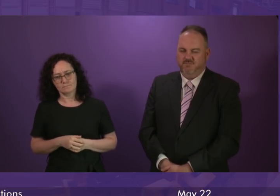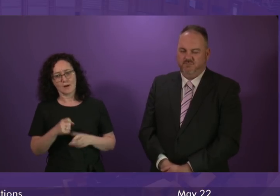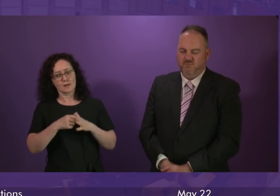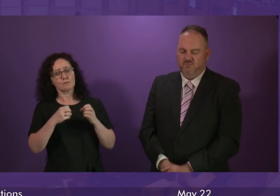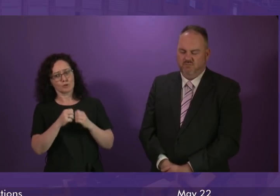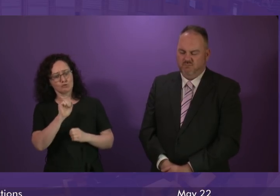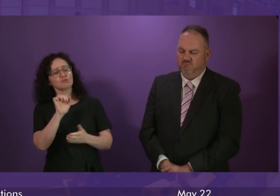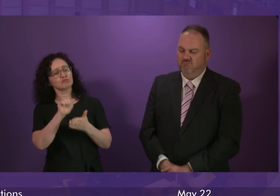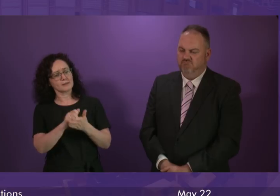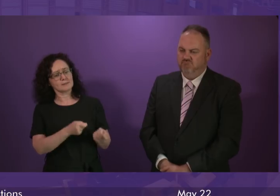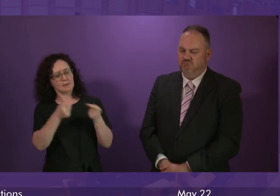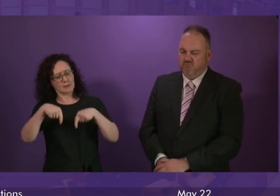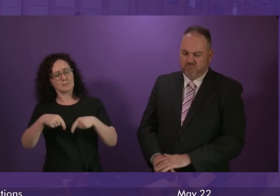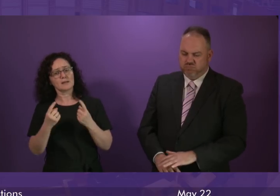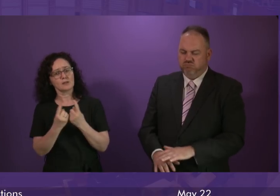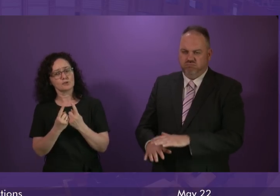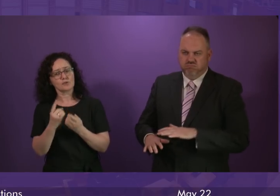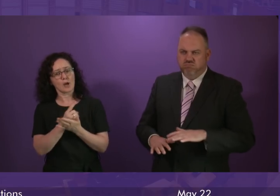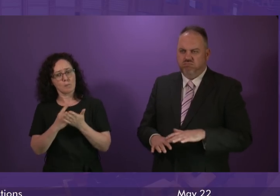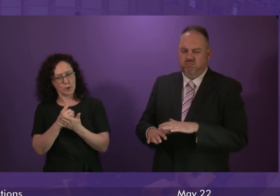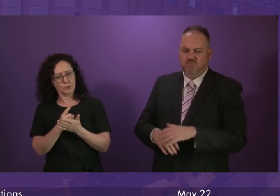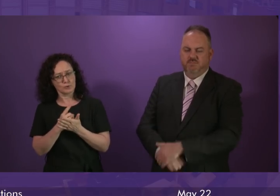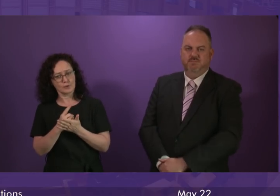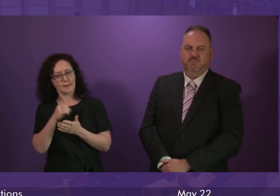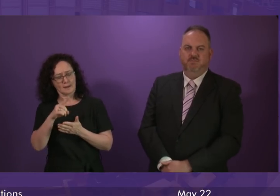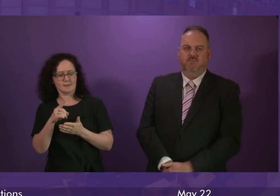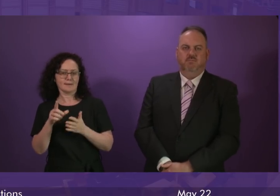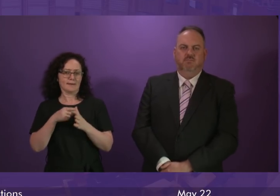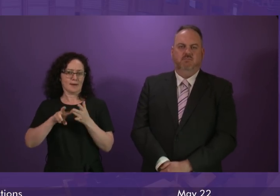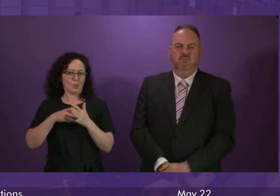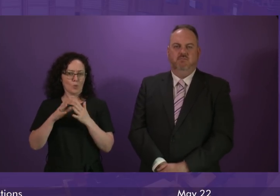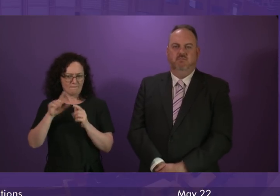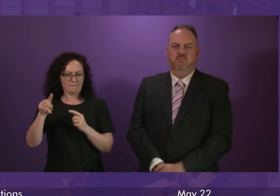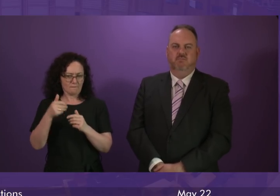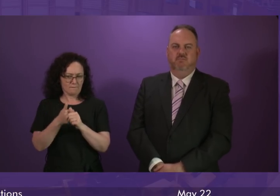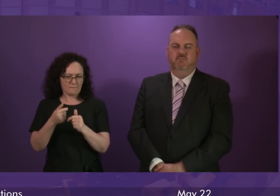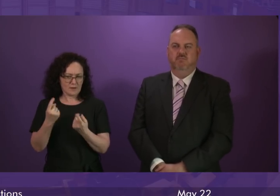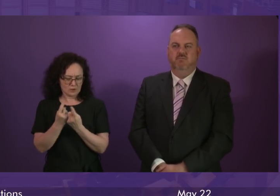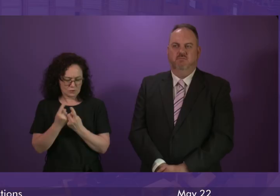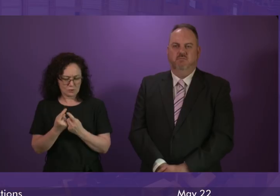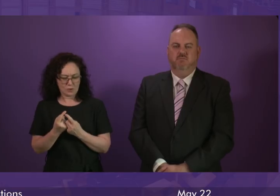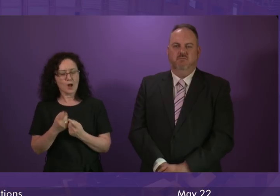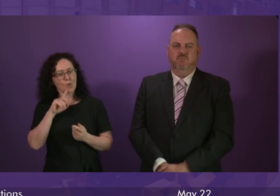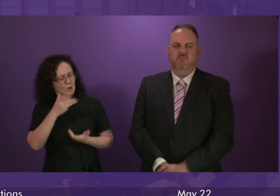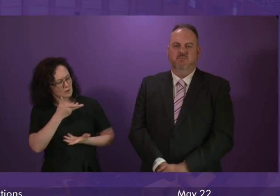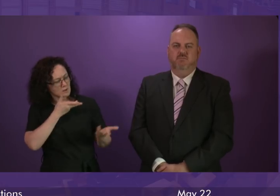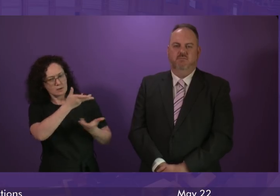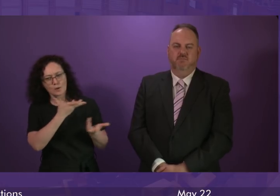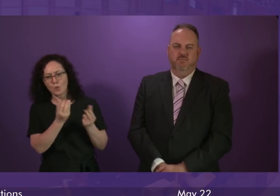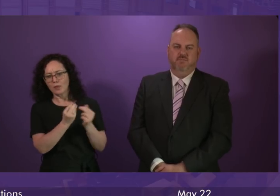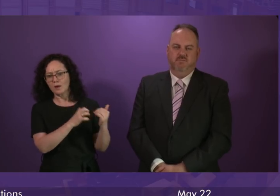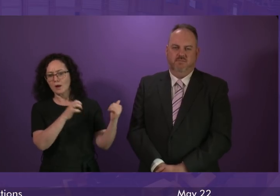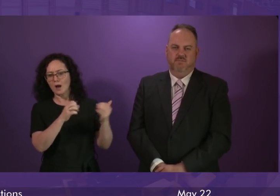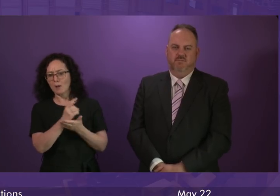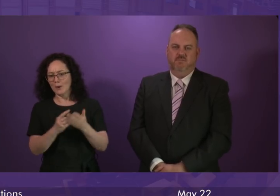is right to raise concerns, particularly about airwave. There have been and will continue to be discussions between the UK Government and Scottish Government on